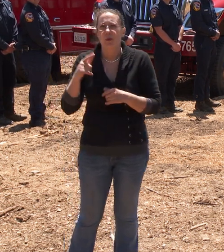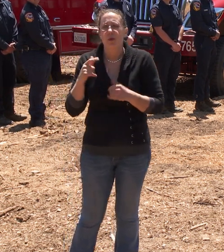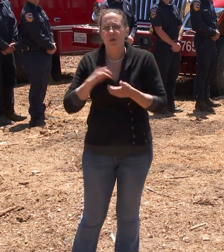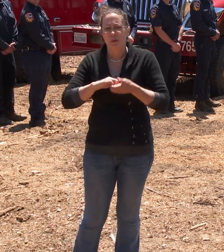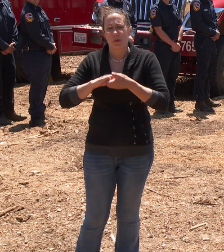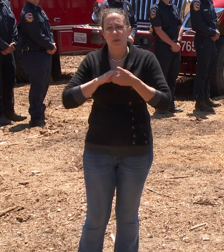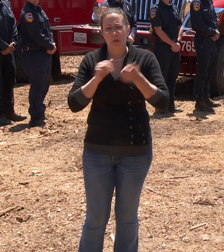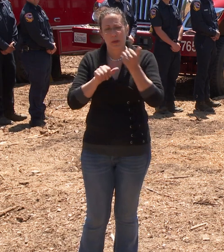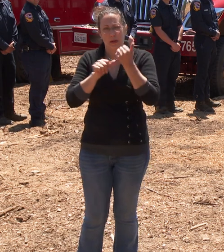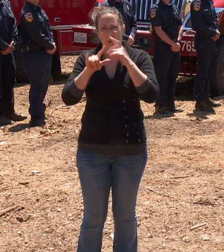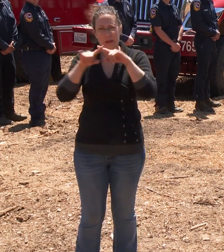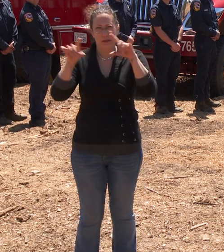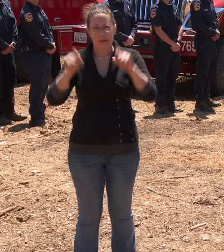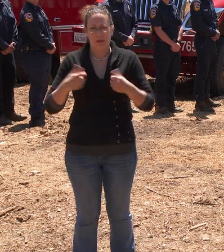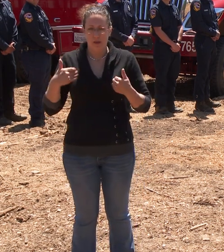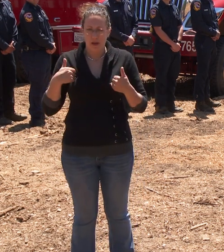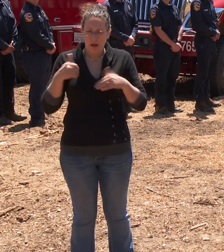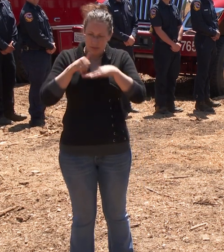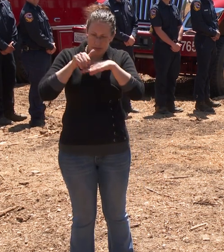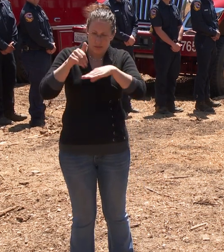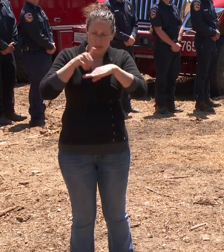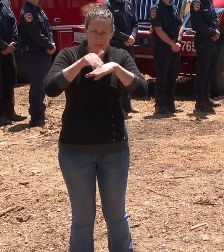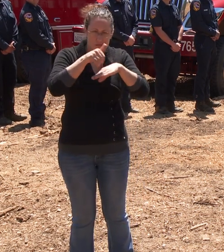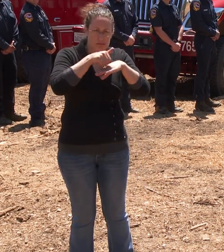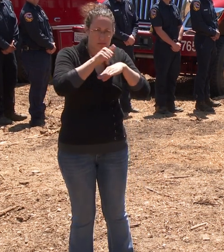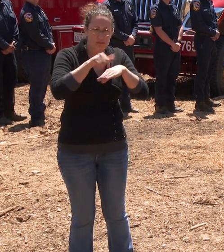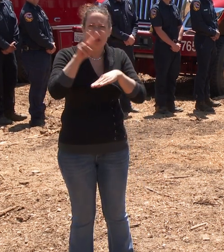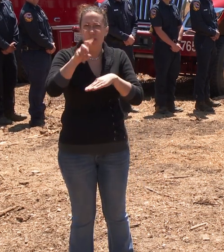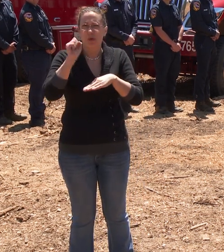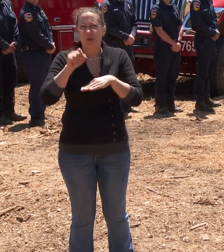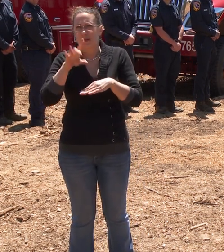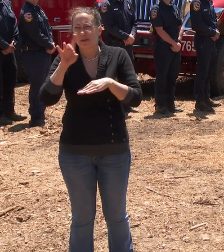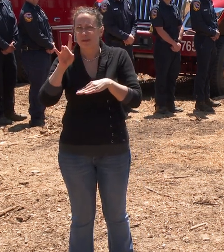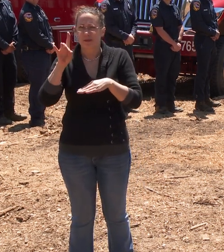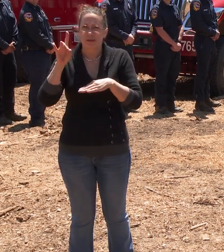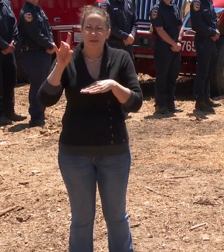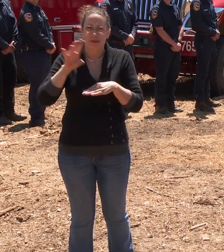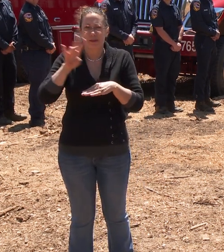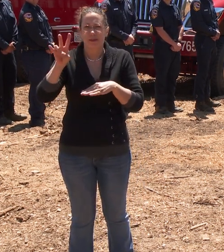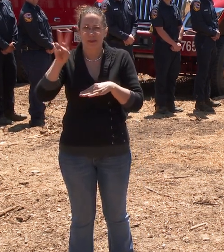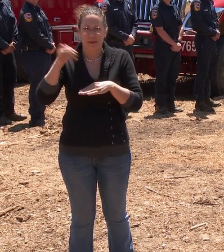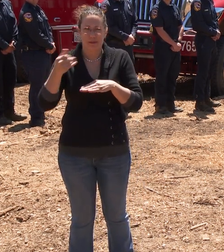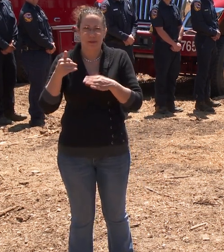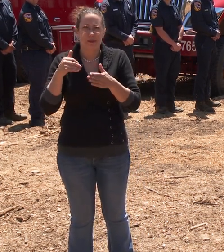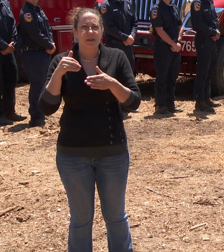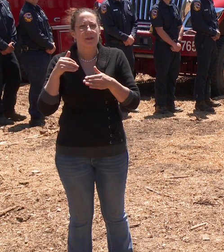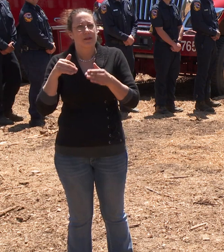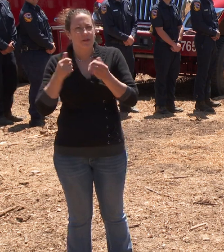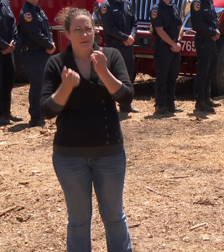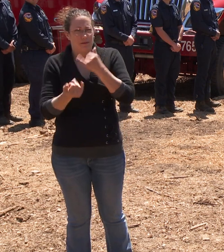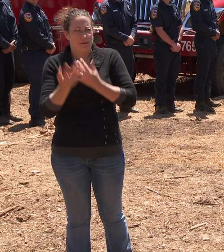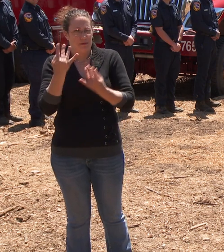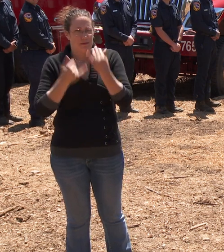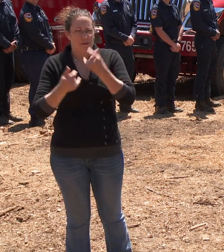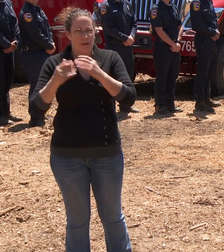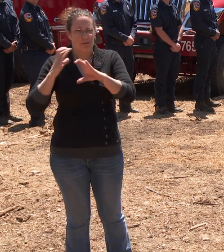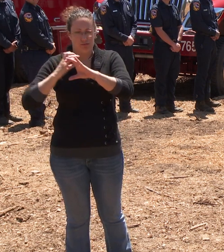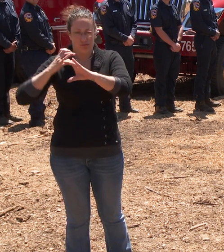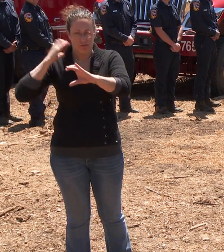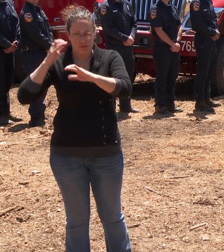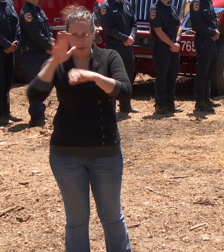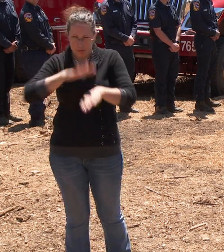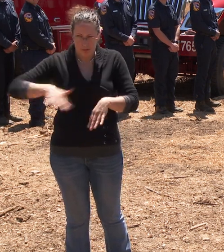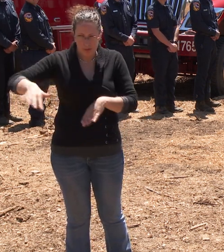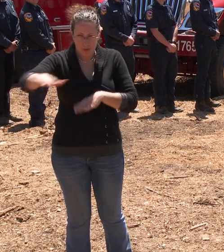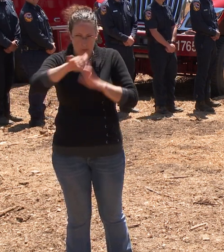we deploy a fleet of more than 270 fire engines wherever they are needed across the state. The Cal OES